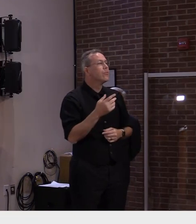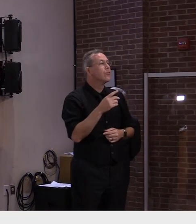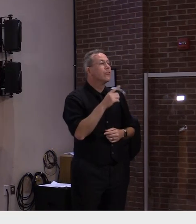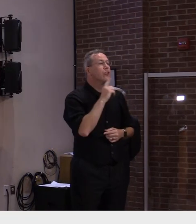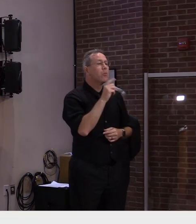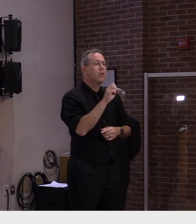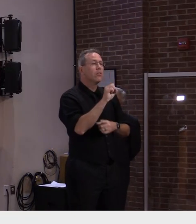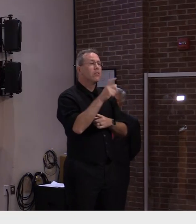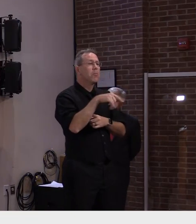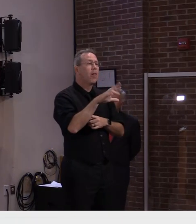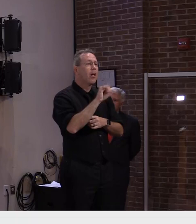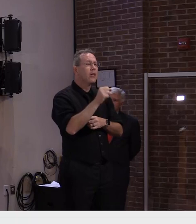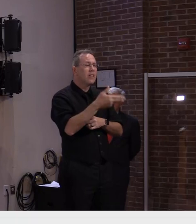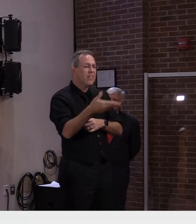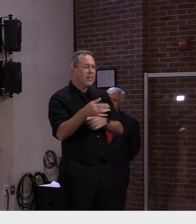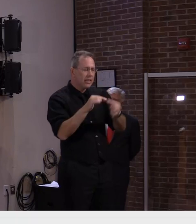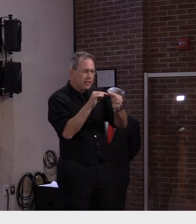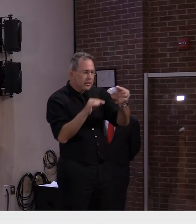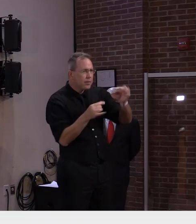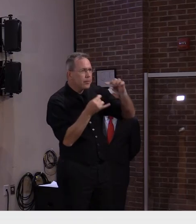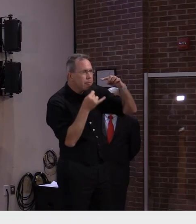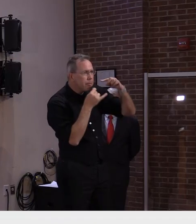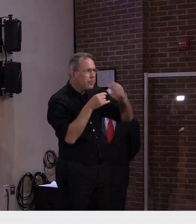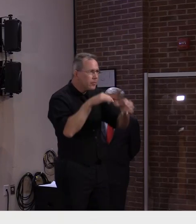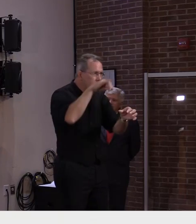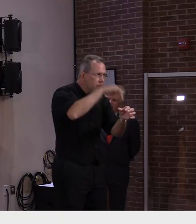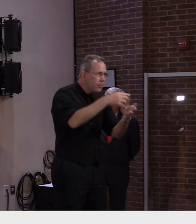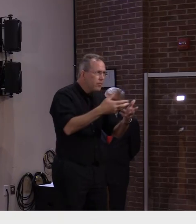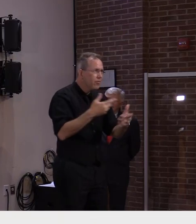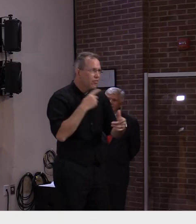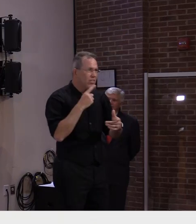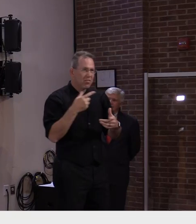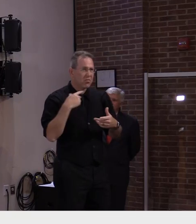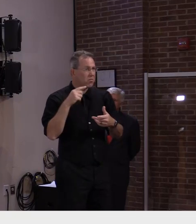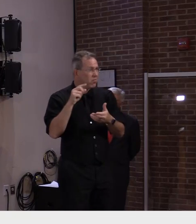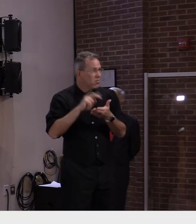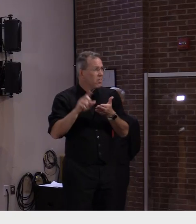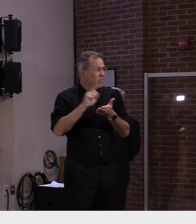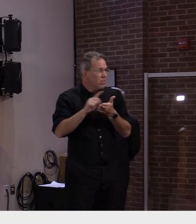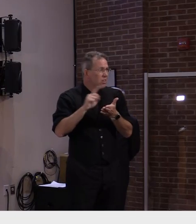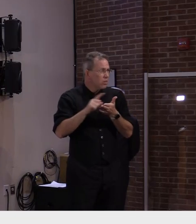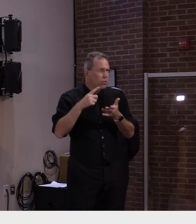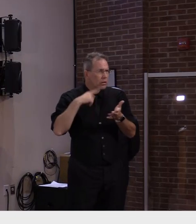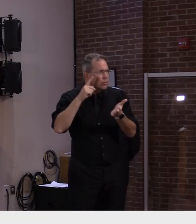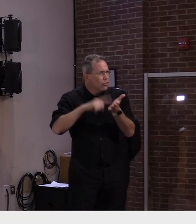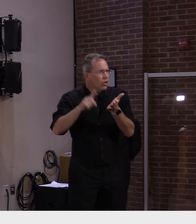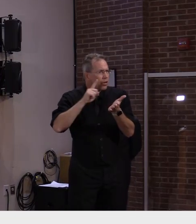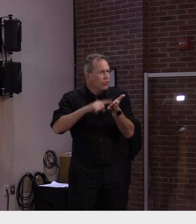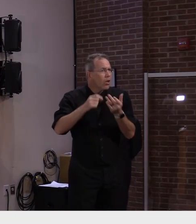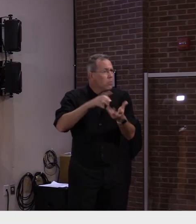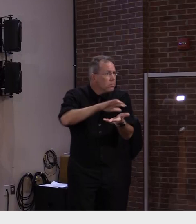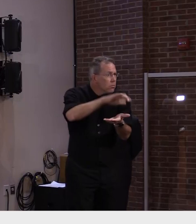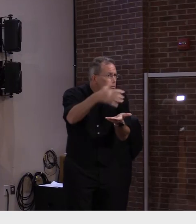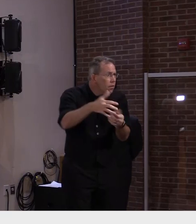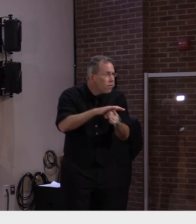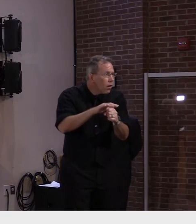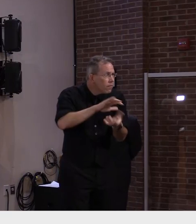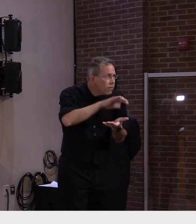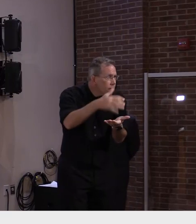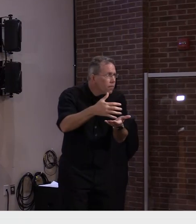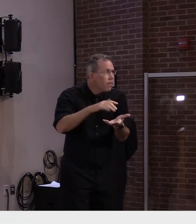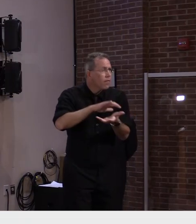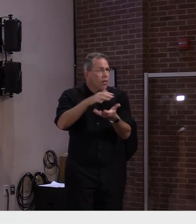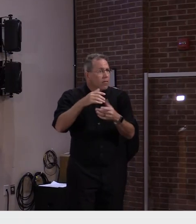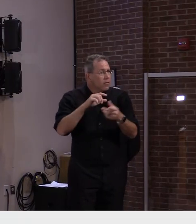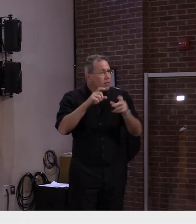follow every week, several times a week. Every time we have a report out from our health operations